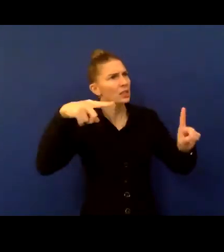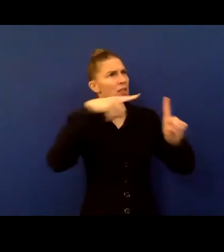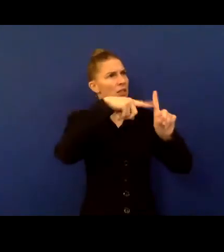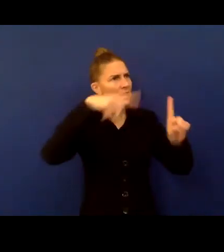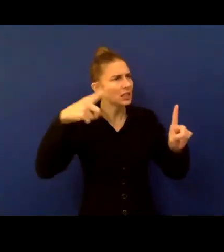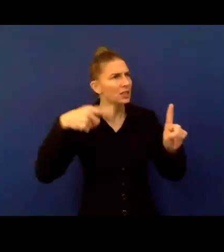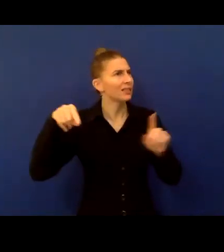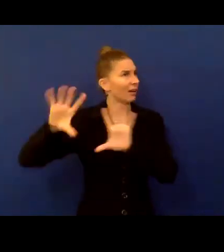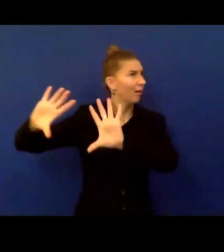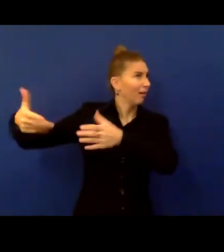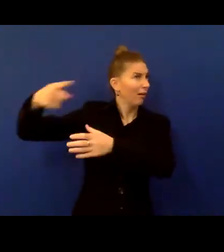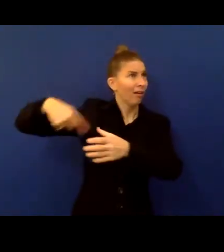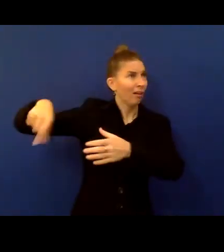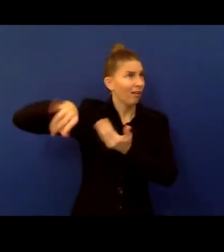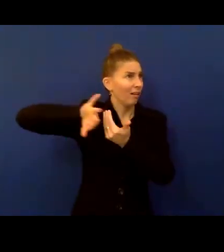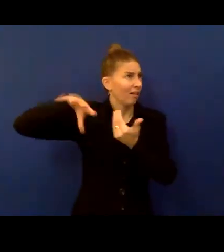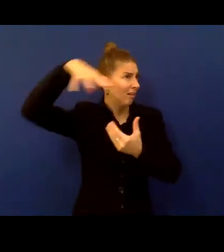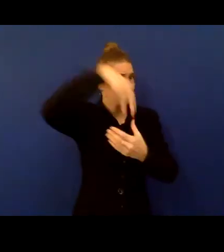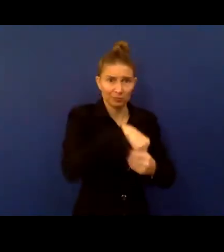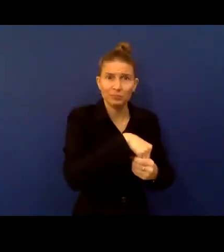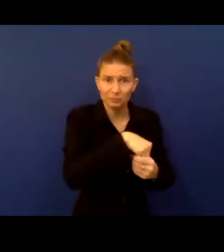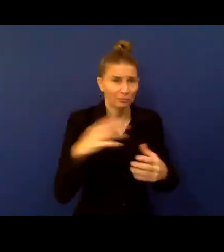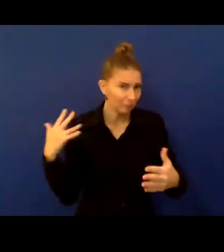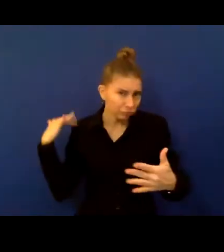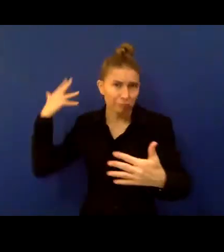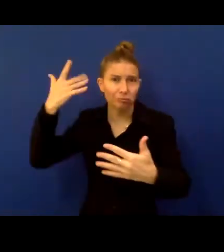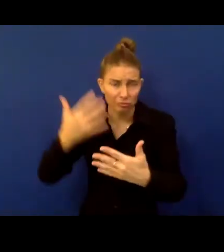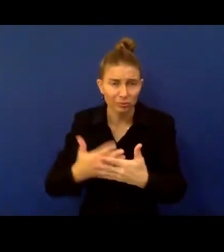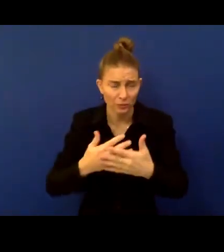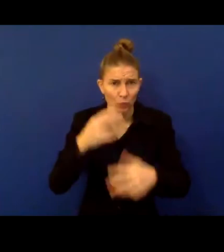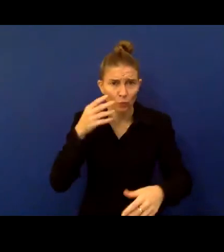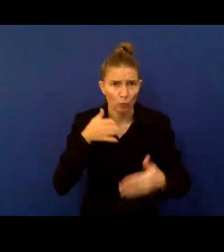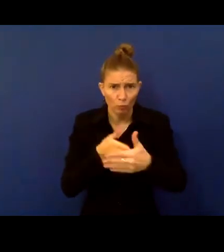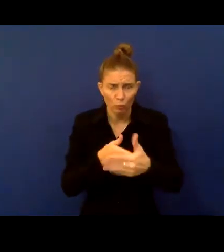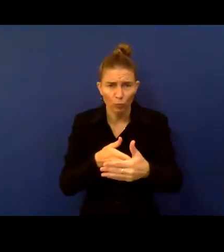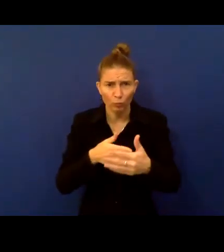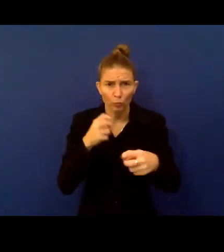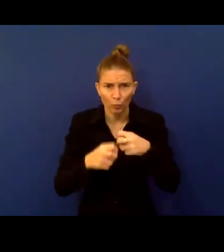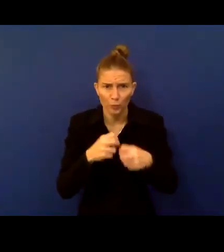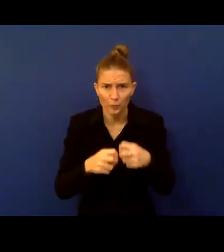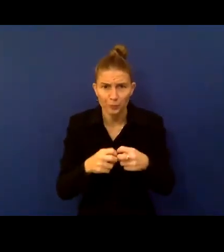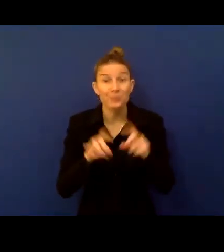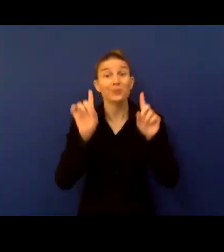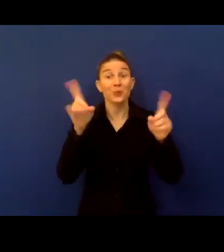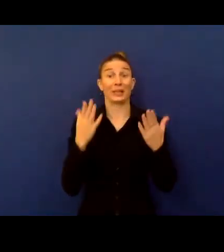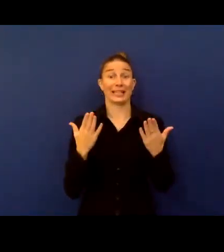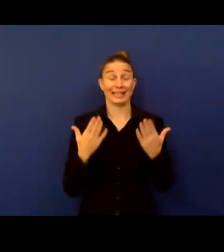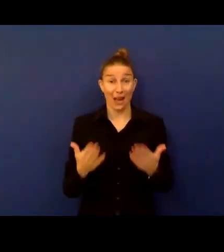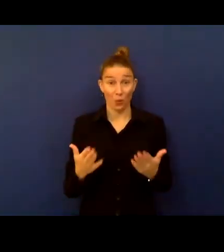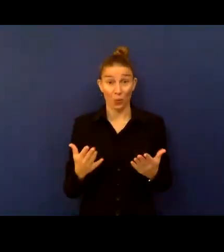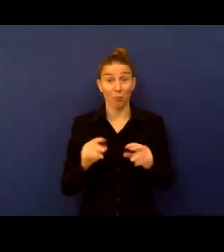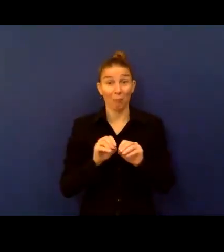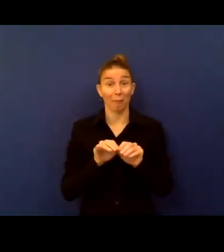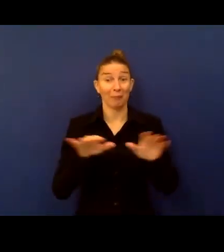monitoring effort. Now, during this pandemic, many of the constraints to producing inclusive data have tightened